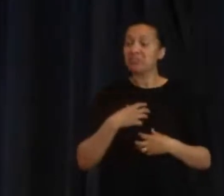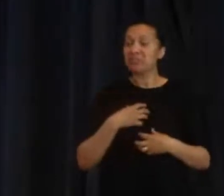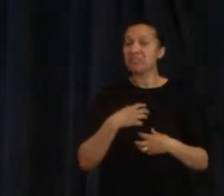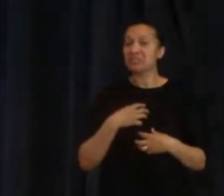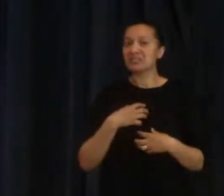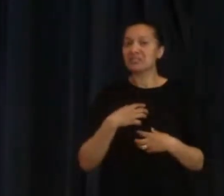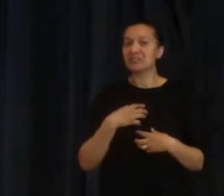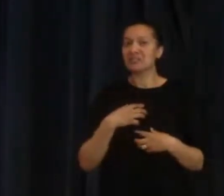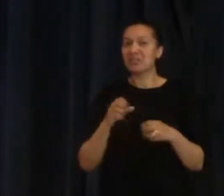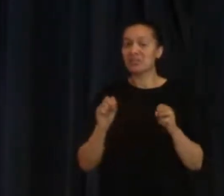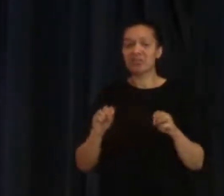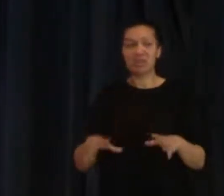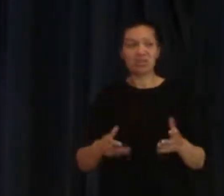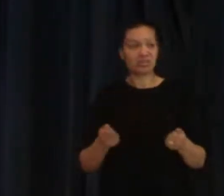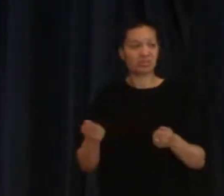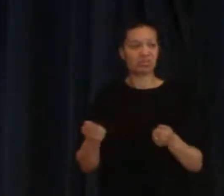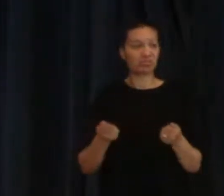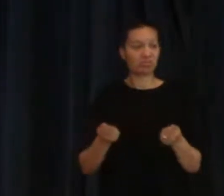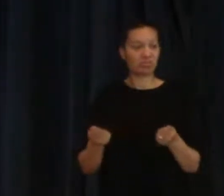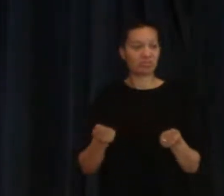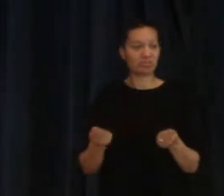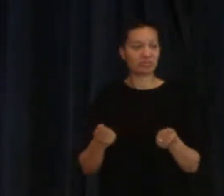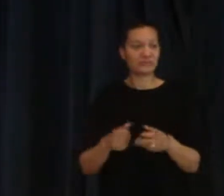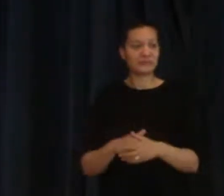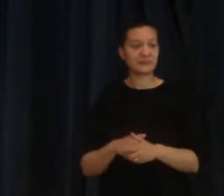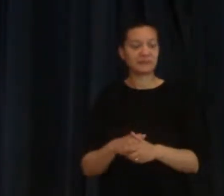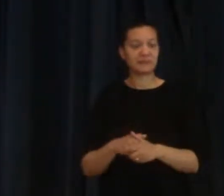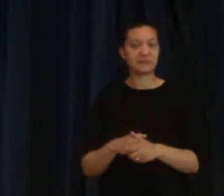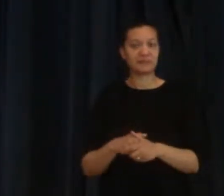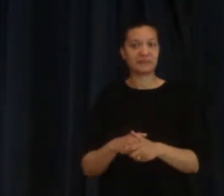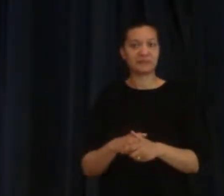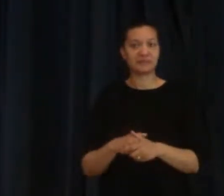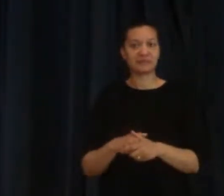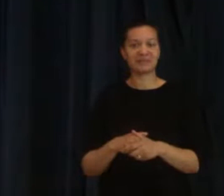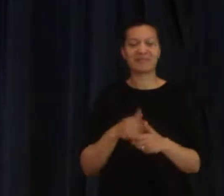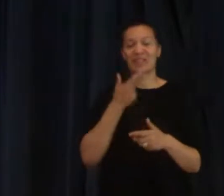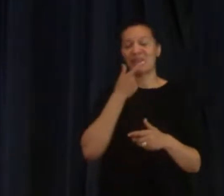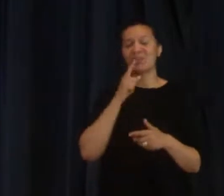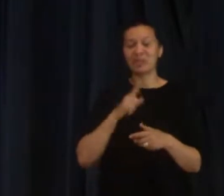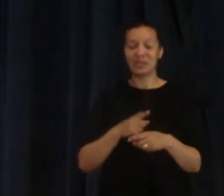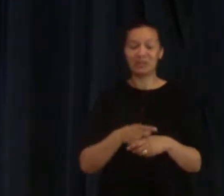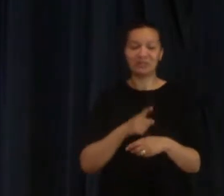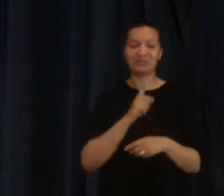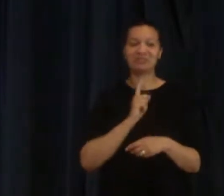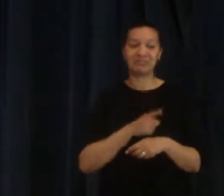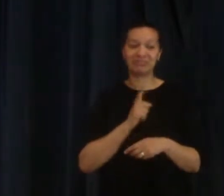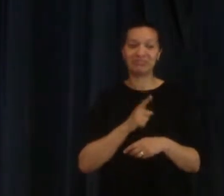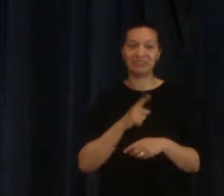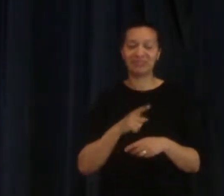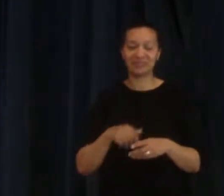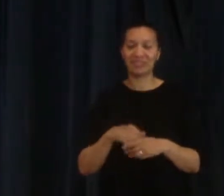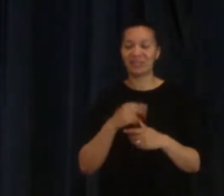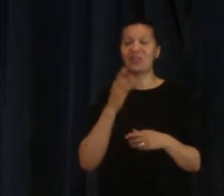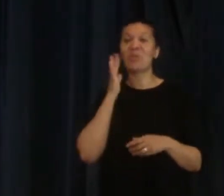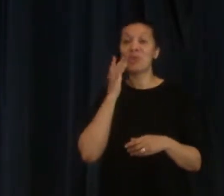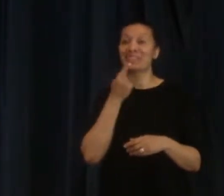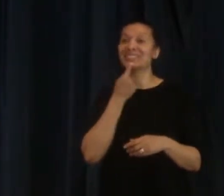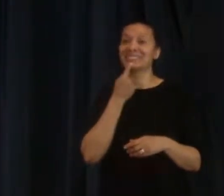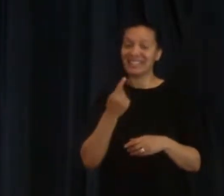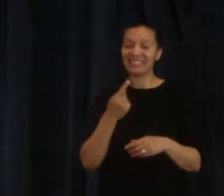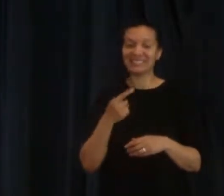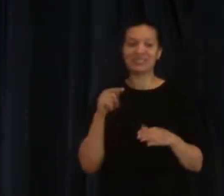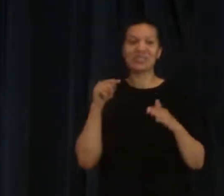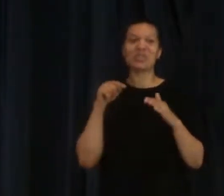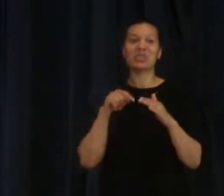control. Now, you can, you have people tell me off when I say, I'm looking at the person that's going to tell me off. You can YouTube